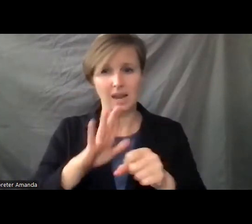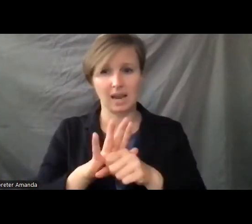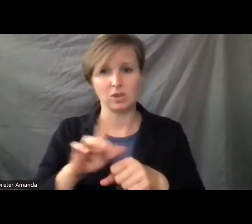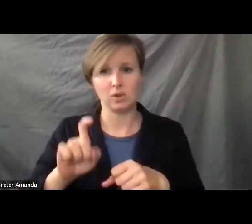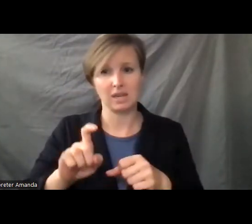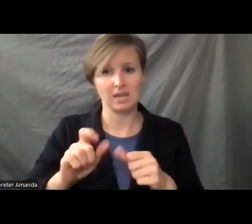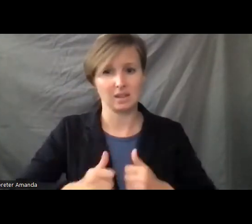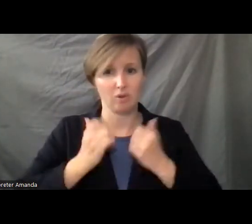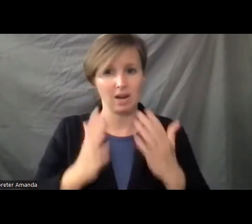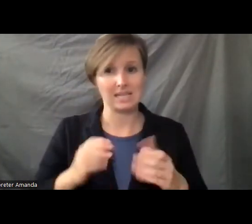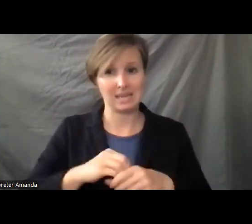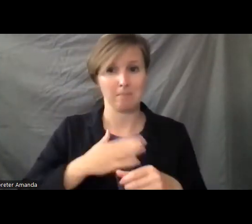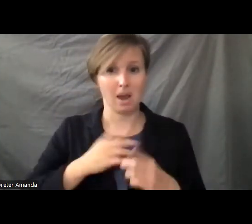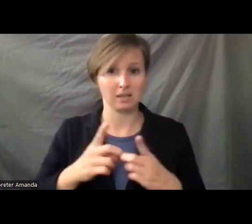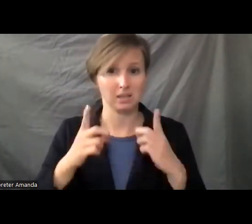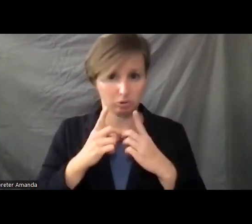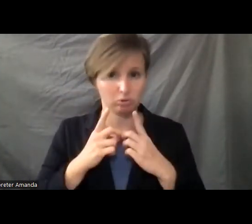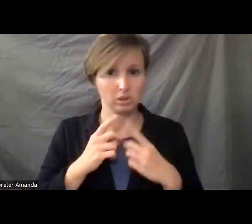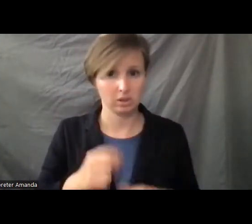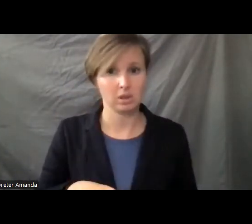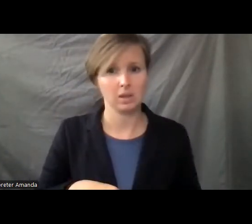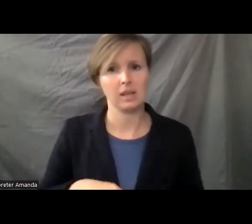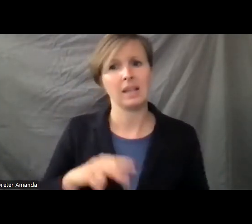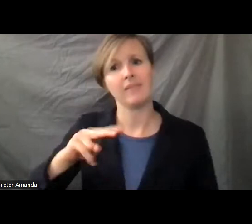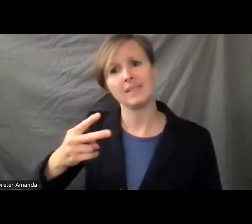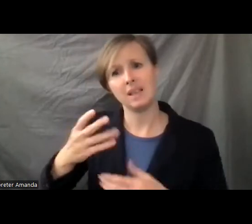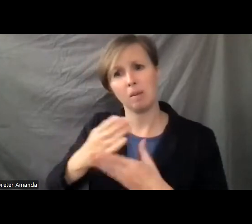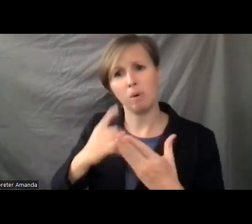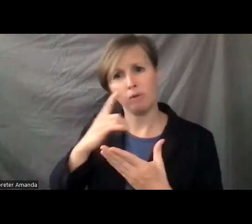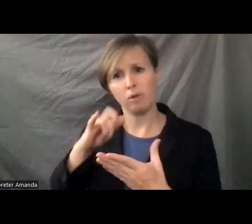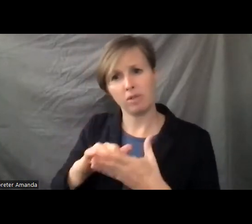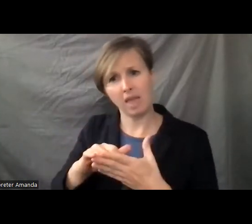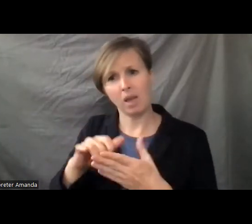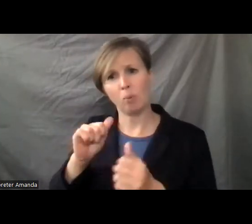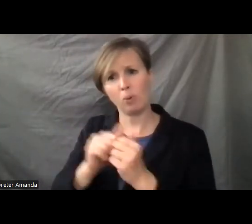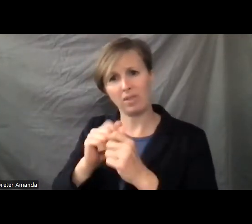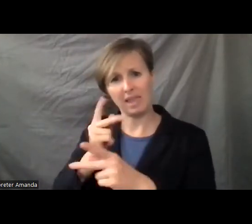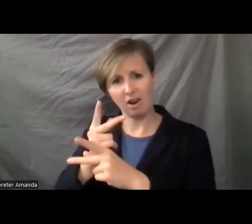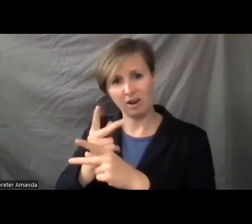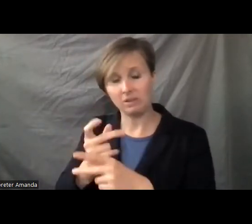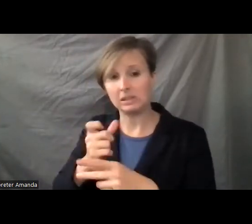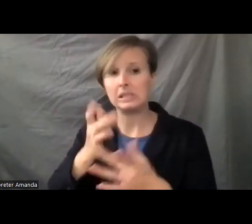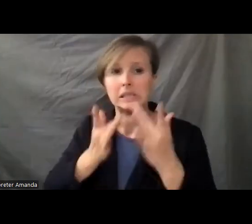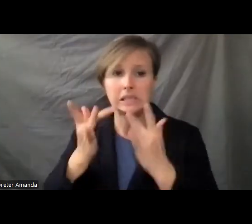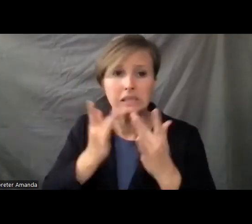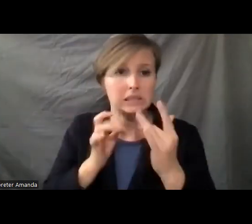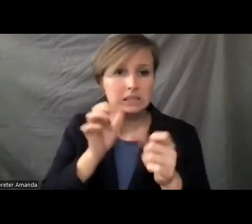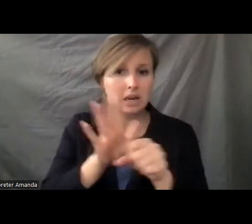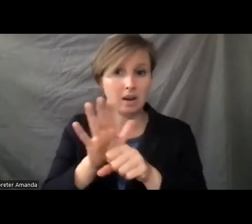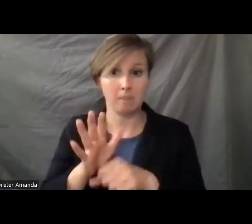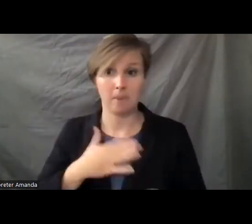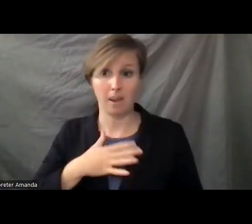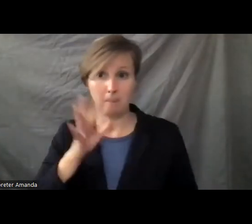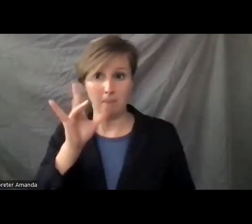residents in my district. And the second part of the question in terms of caregivers and the shortage of caregivers, my mother